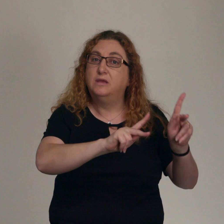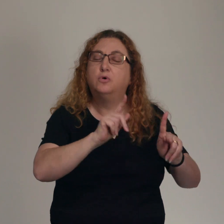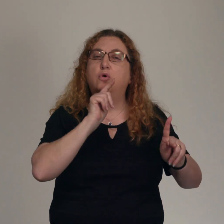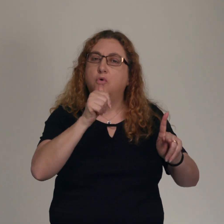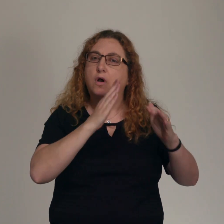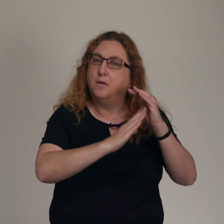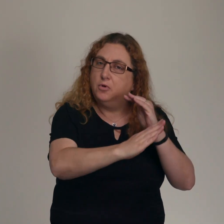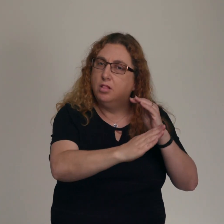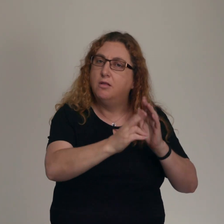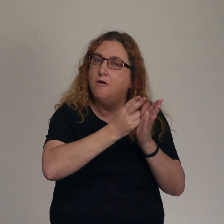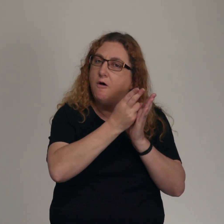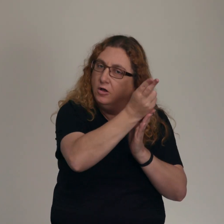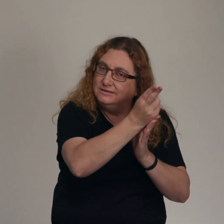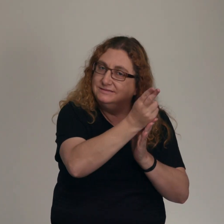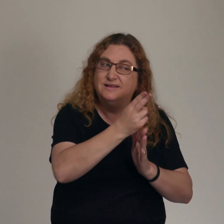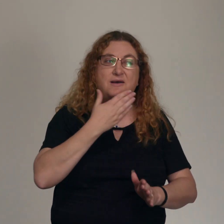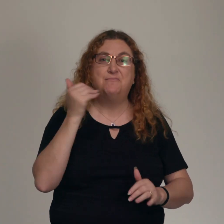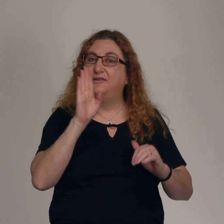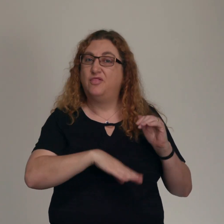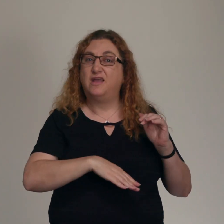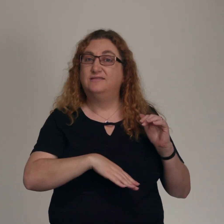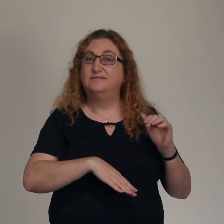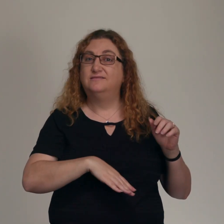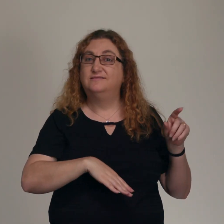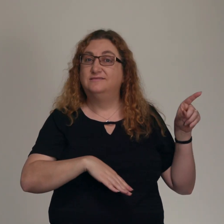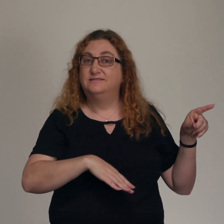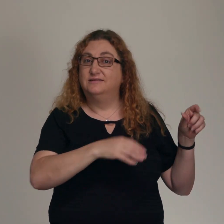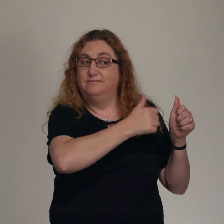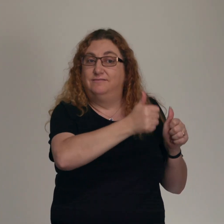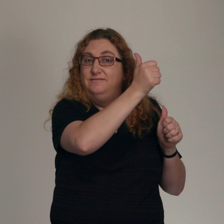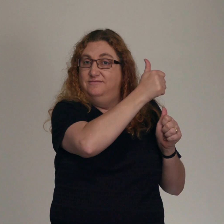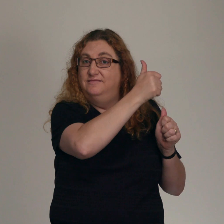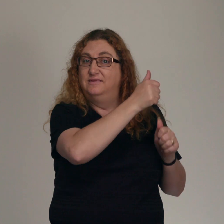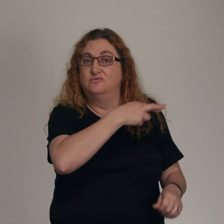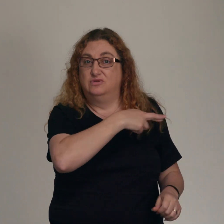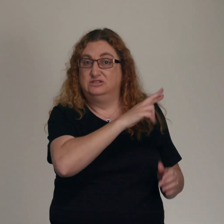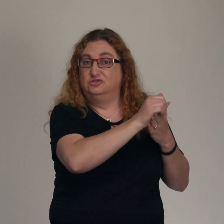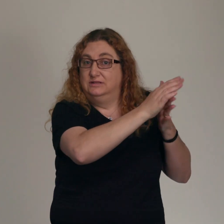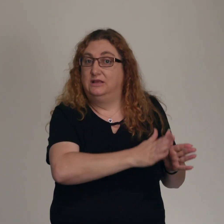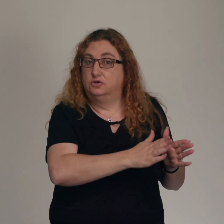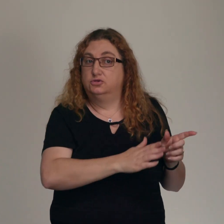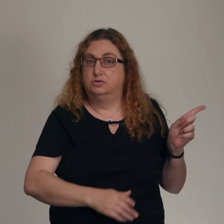That's a crazy thing to say, because the Pharisees were well known for their strict